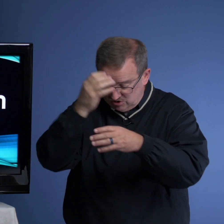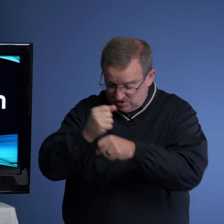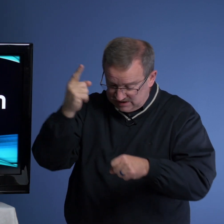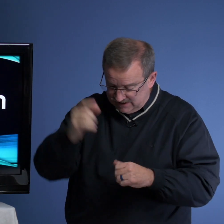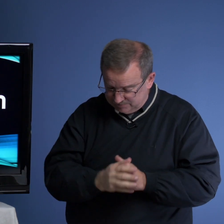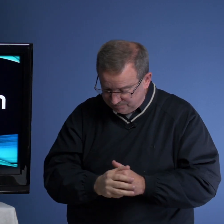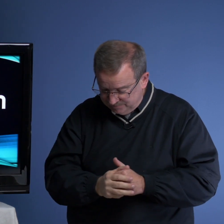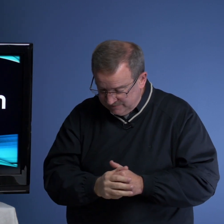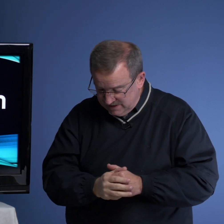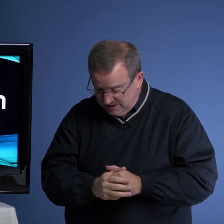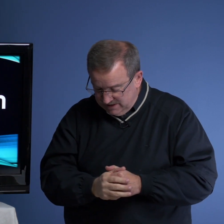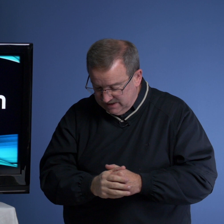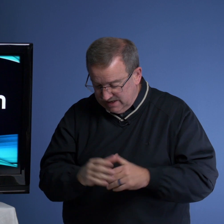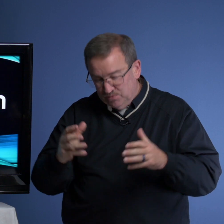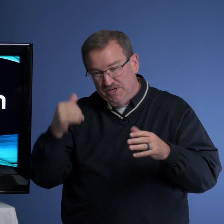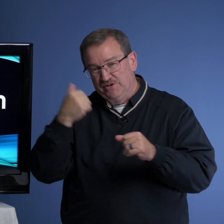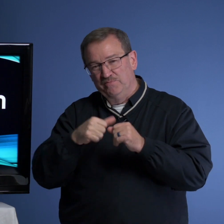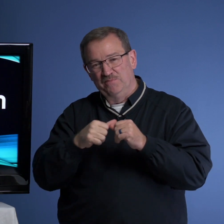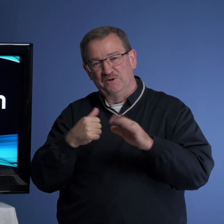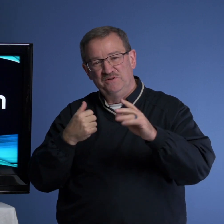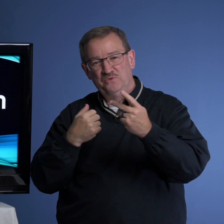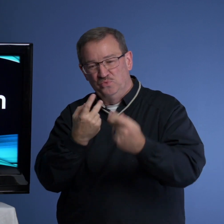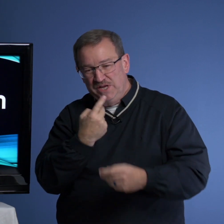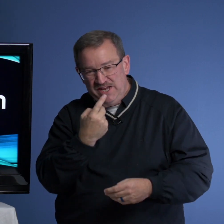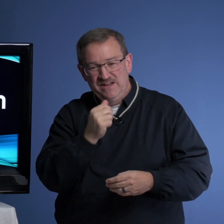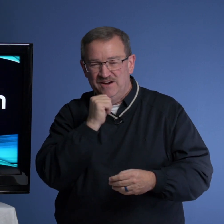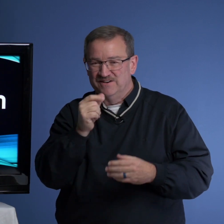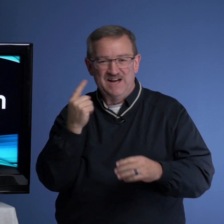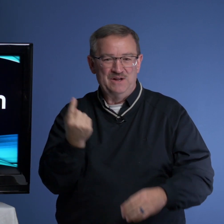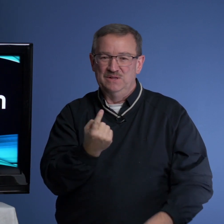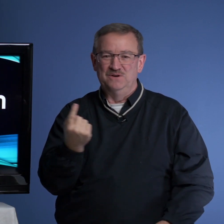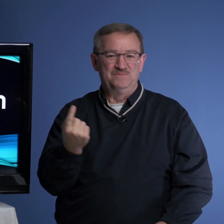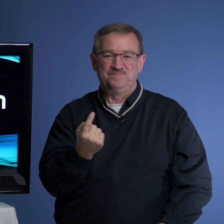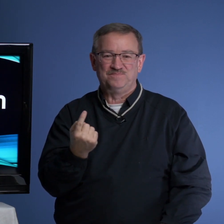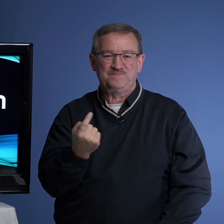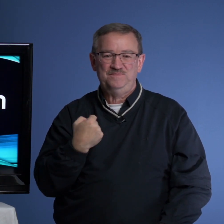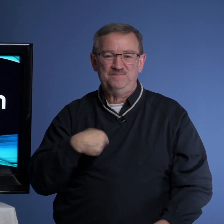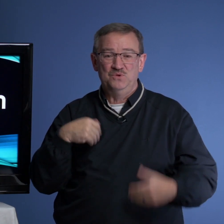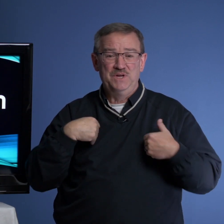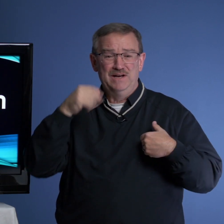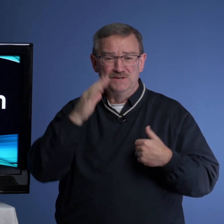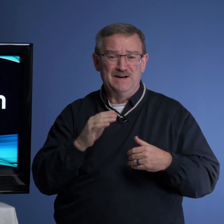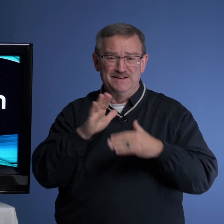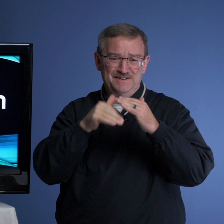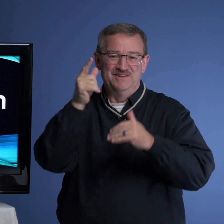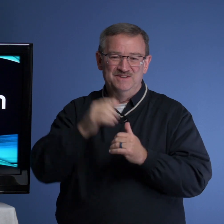can trust Him. We need to remember, we are not alone. We have a God in heaven.